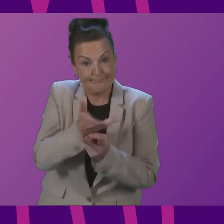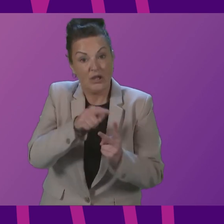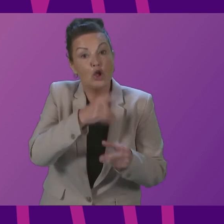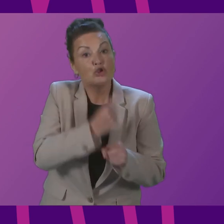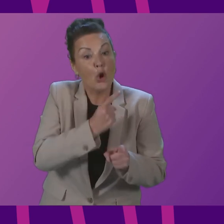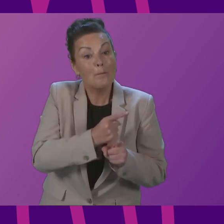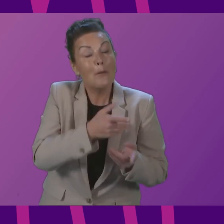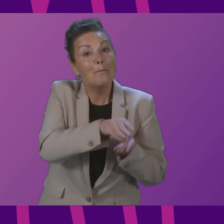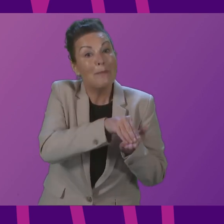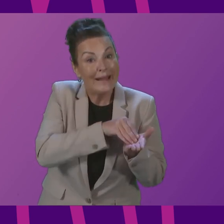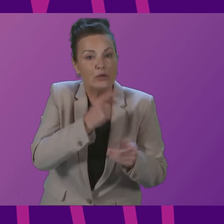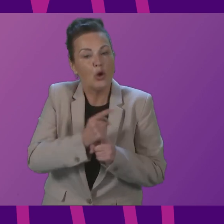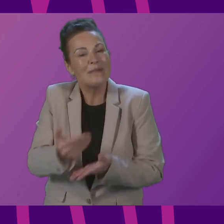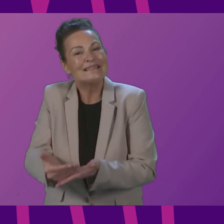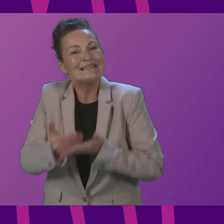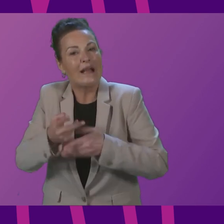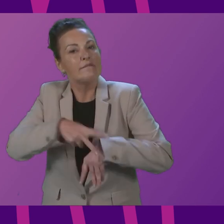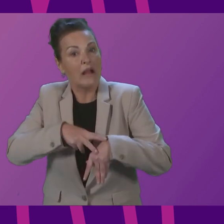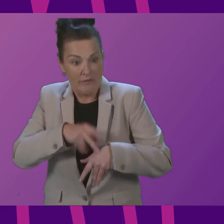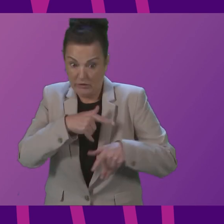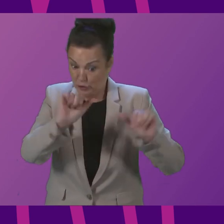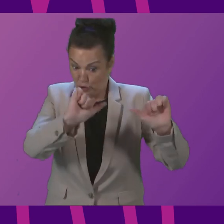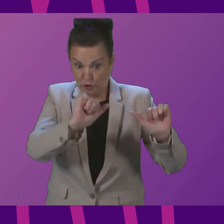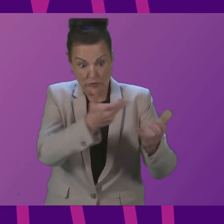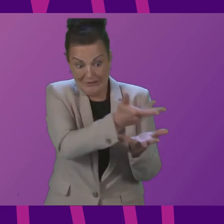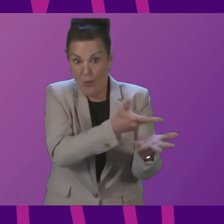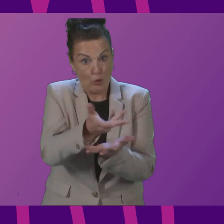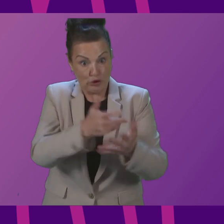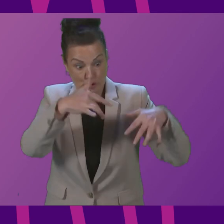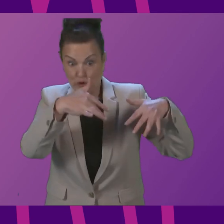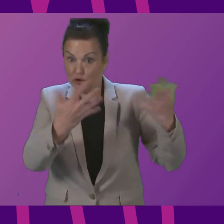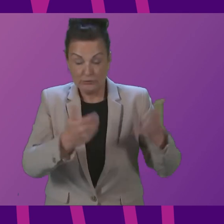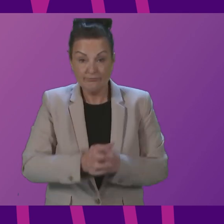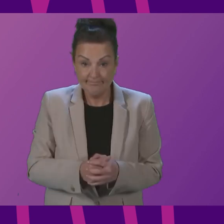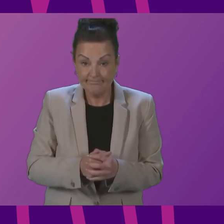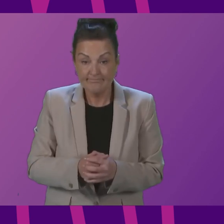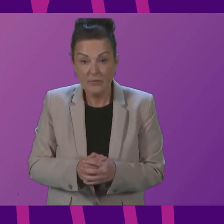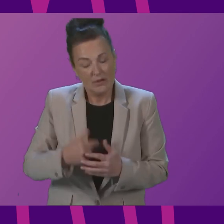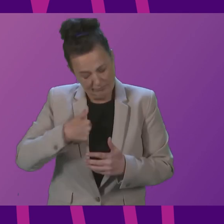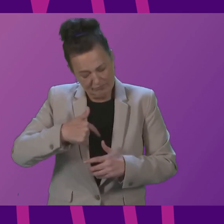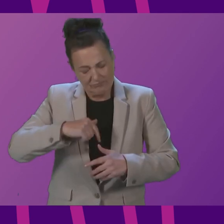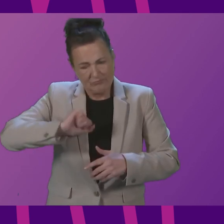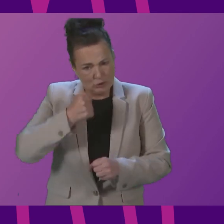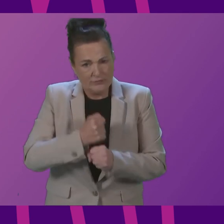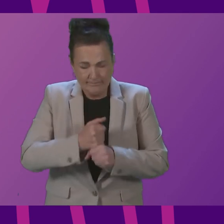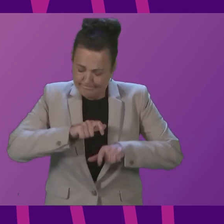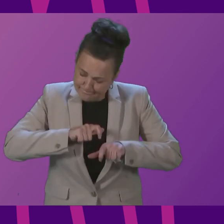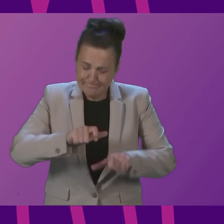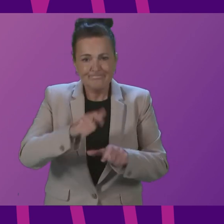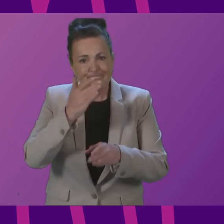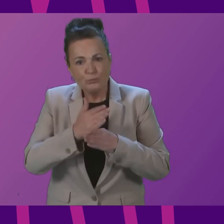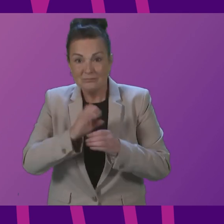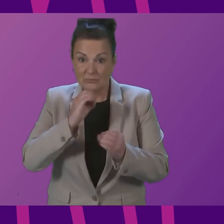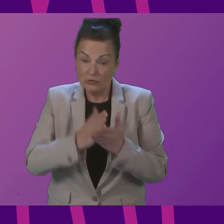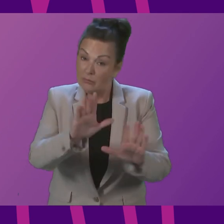safe staffing so the government is engaged in that process as we speak we are working to ensure within the significant